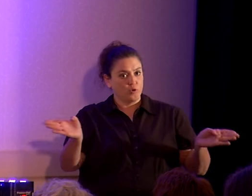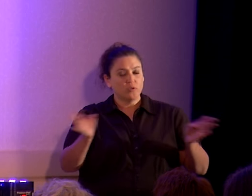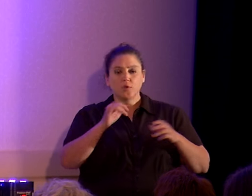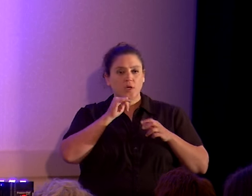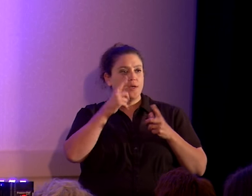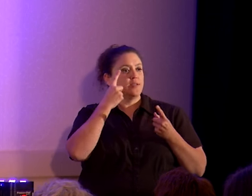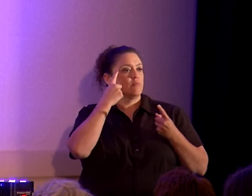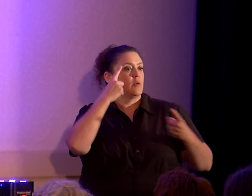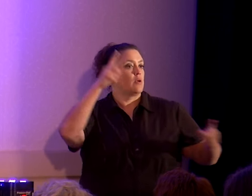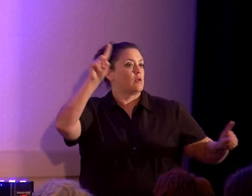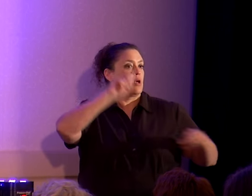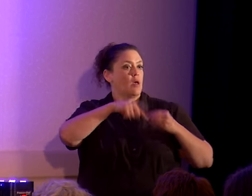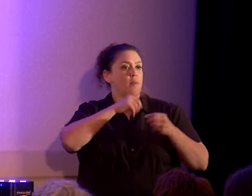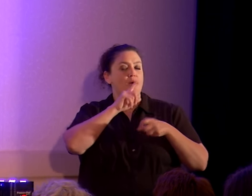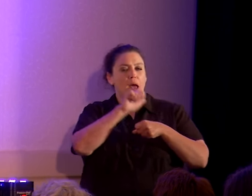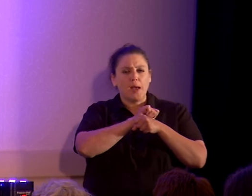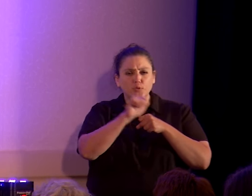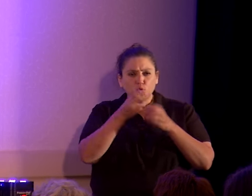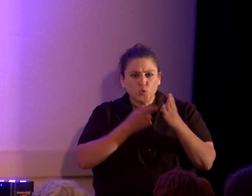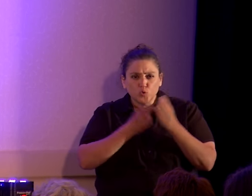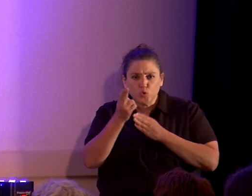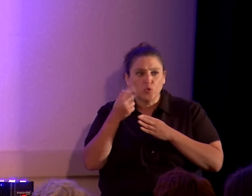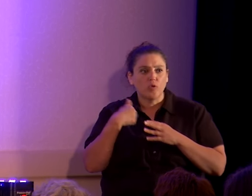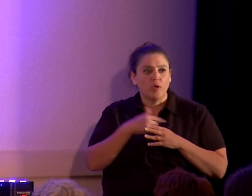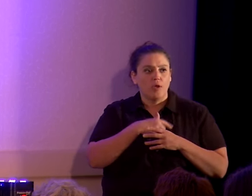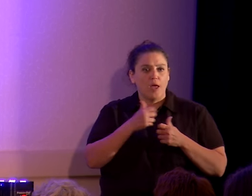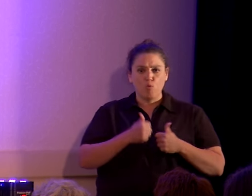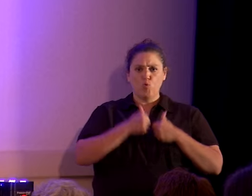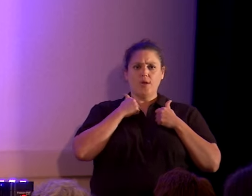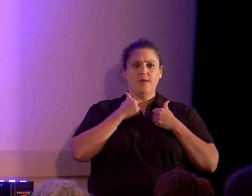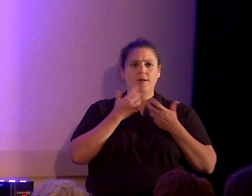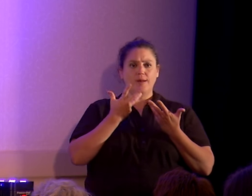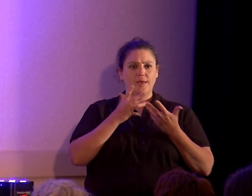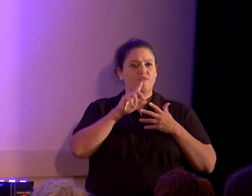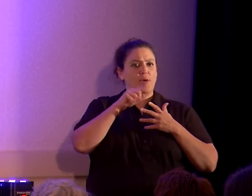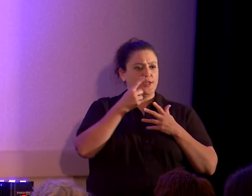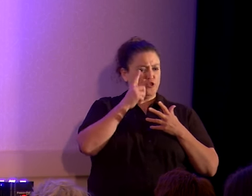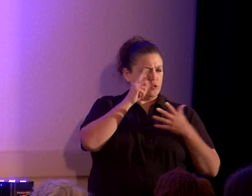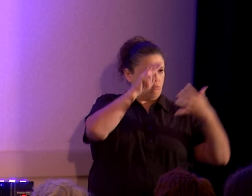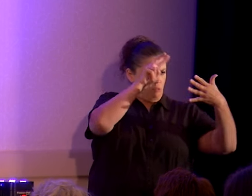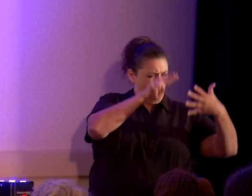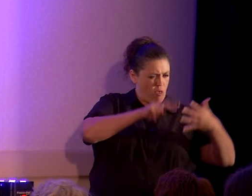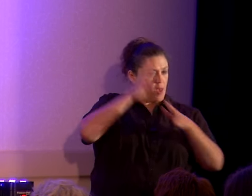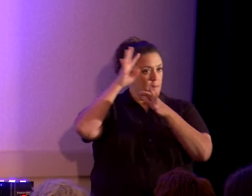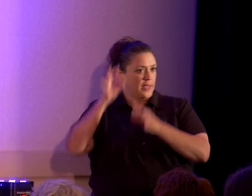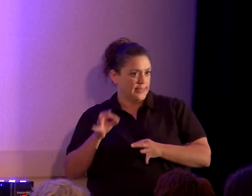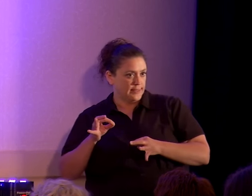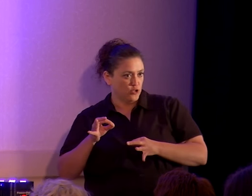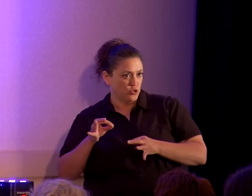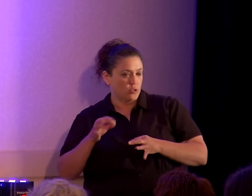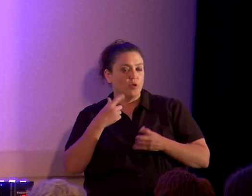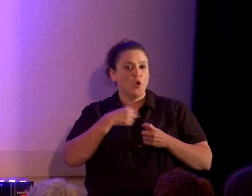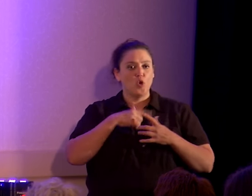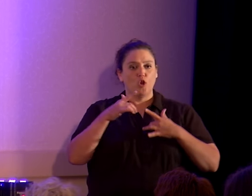proclamations about absolute truth. And we live our lives by inference induction. And we are concerned with beliefs.